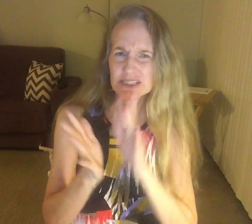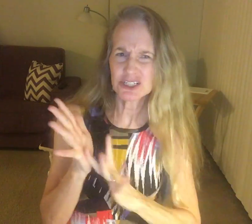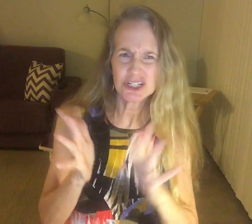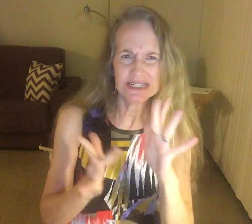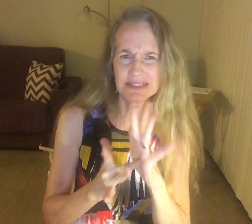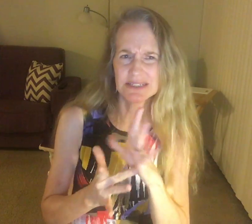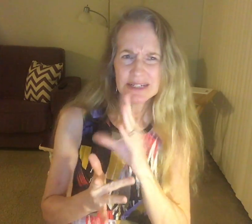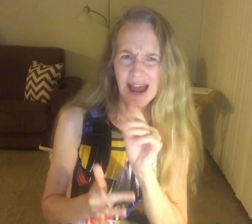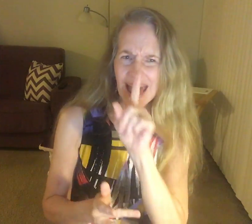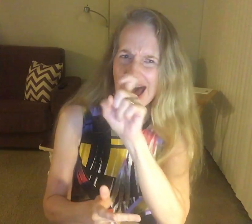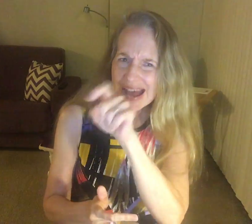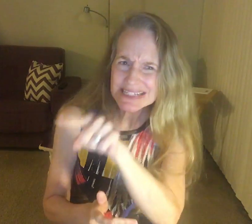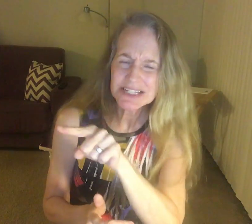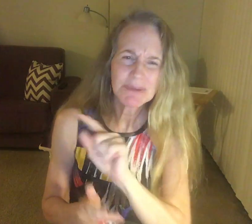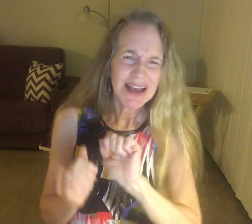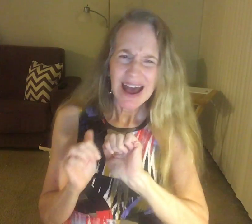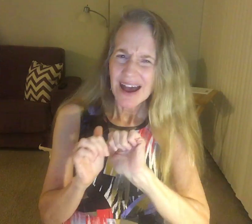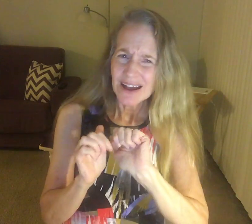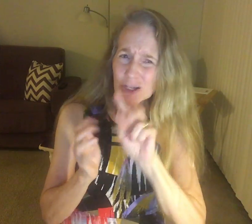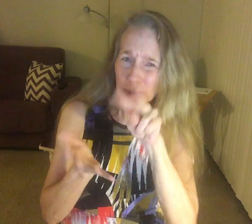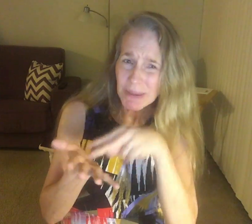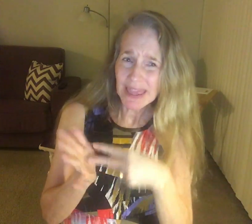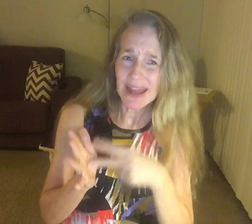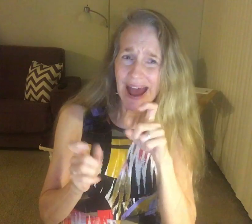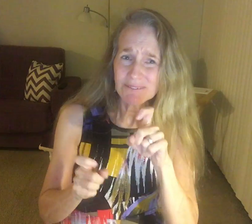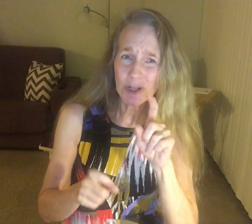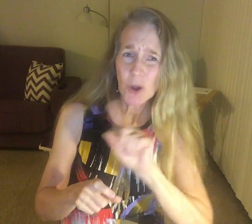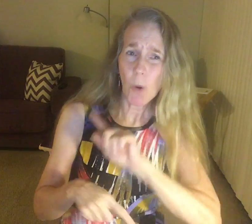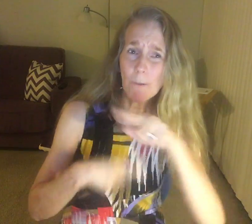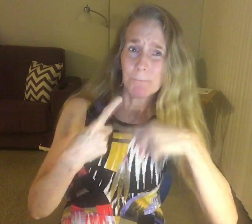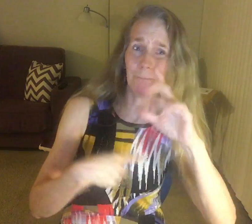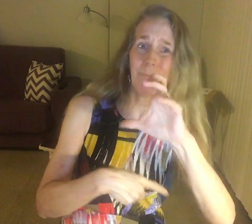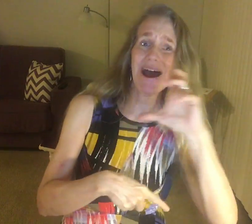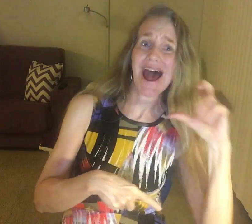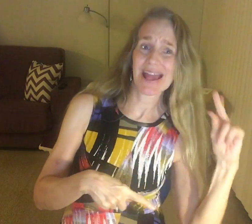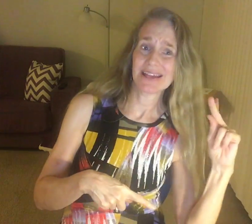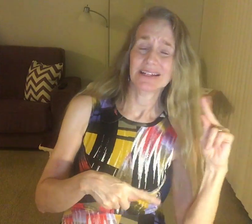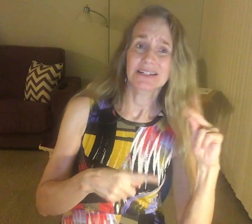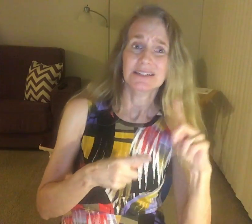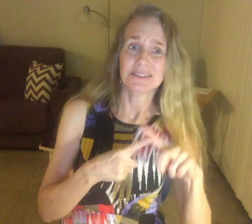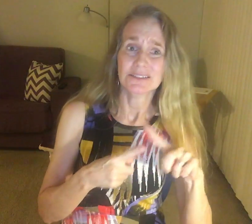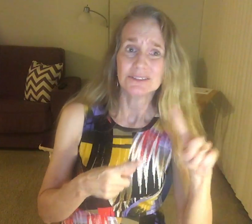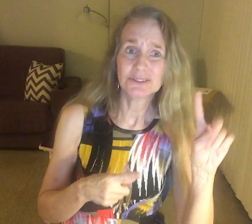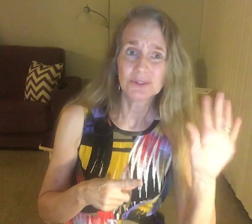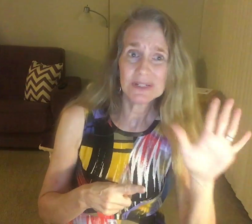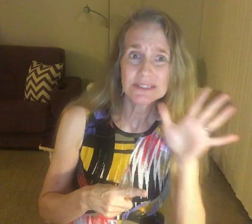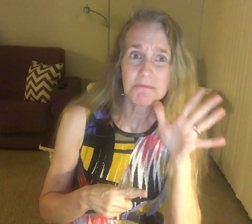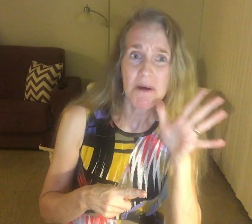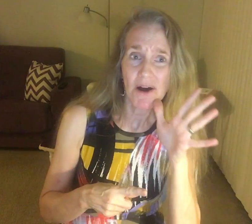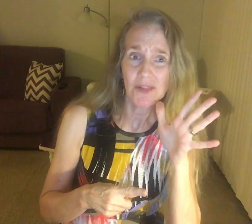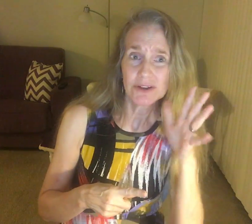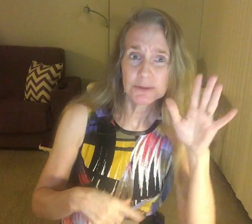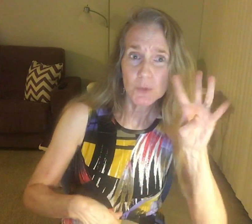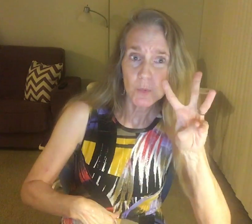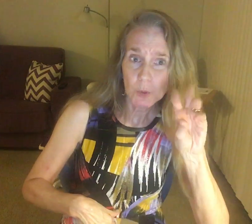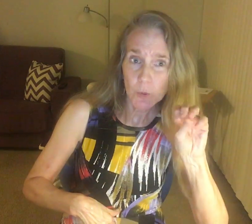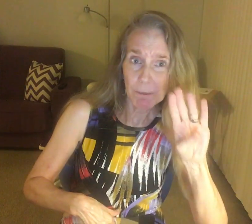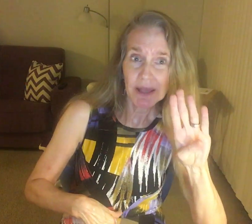trees are an option, He may have to go back. To his mother, Will you